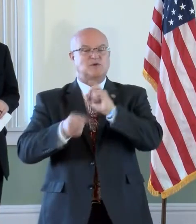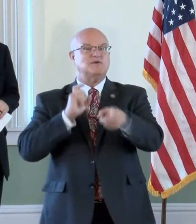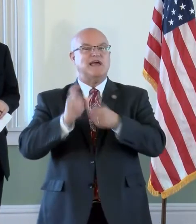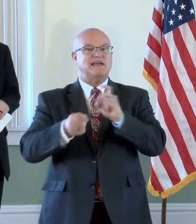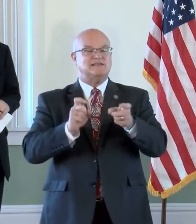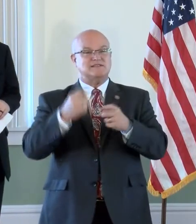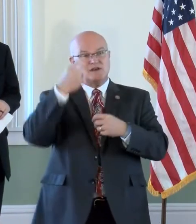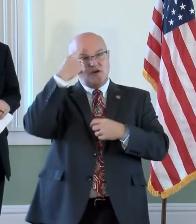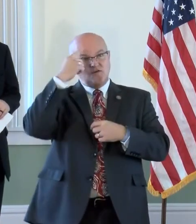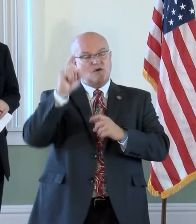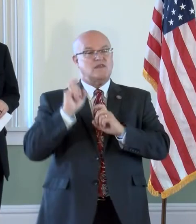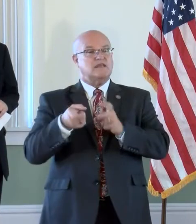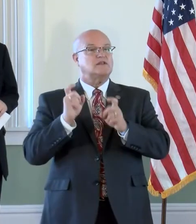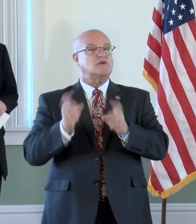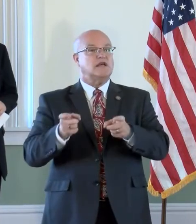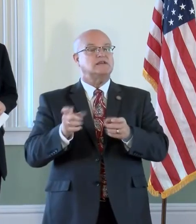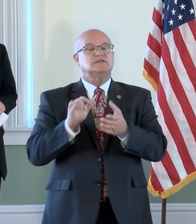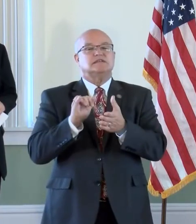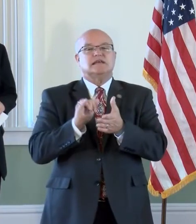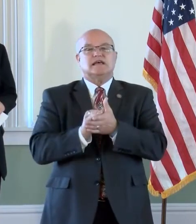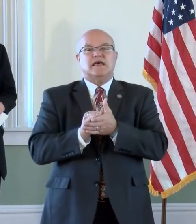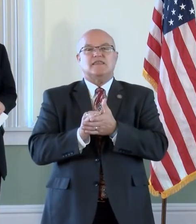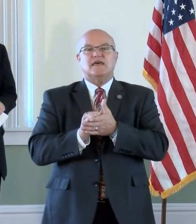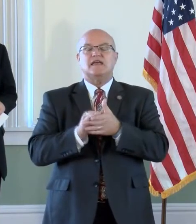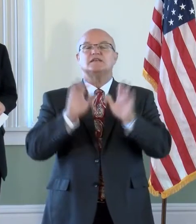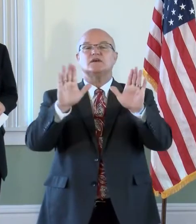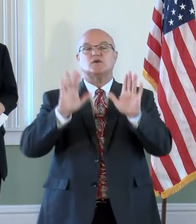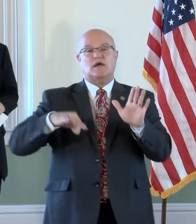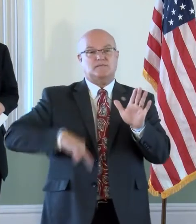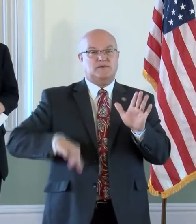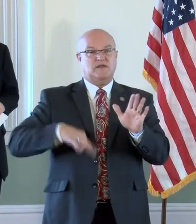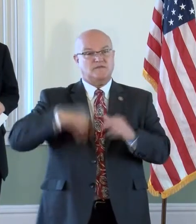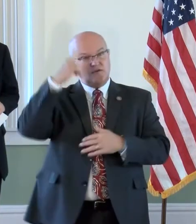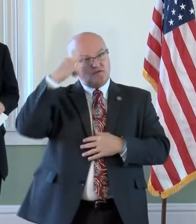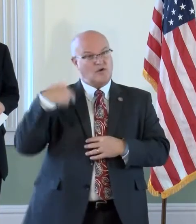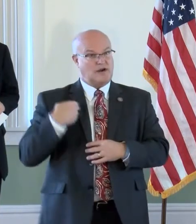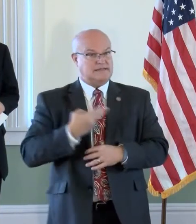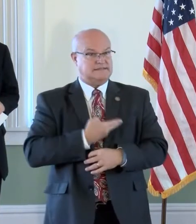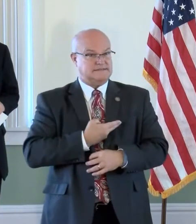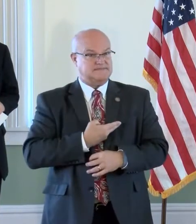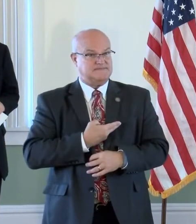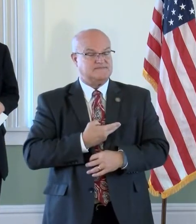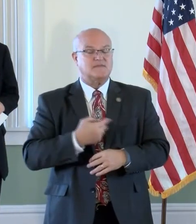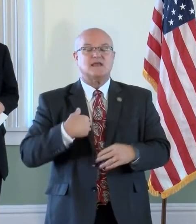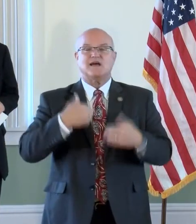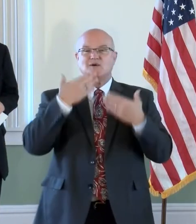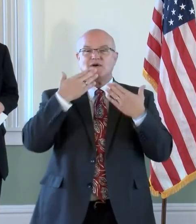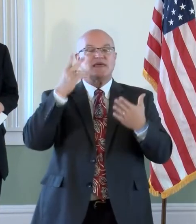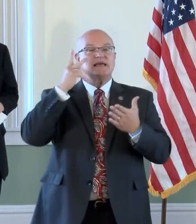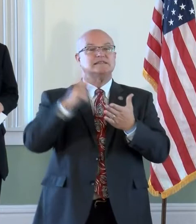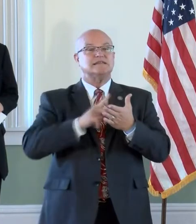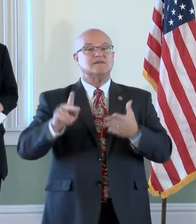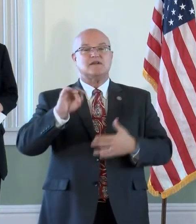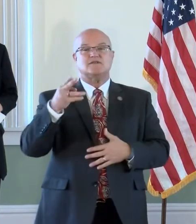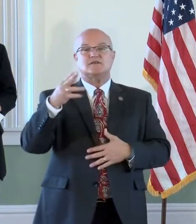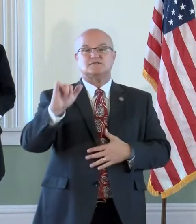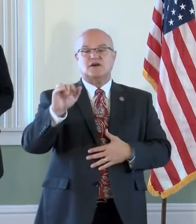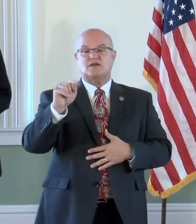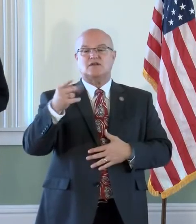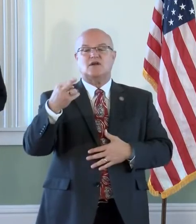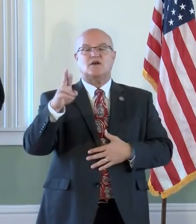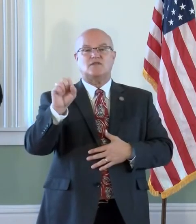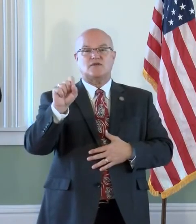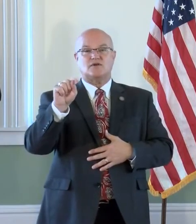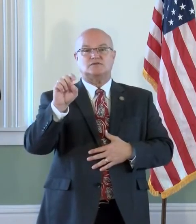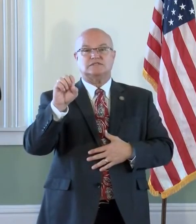account for the donations, which is a great benefit to us. I want to thank Secretary John Thurston and